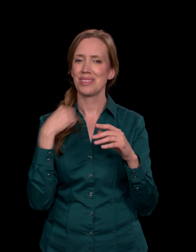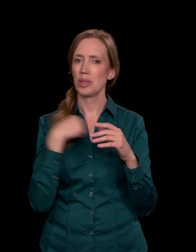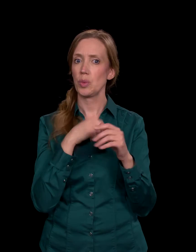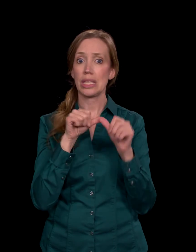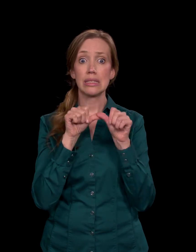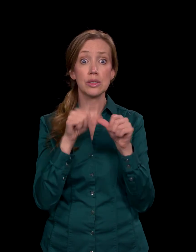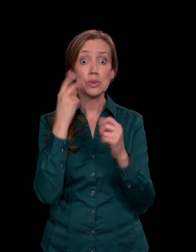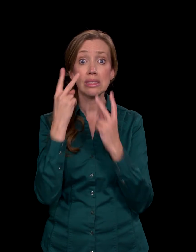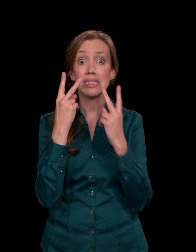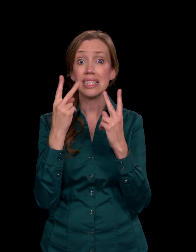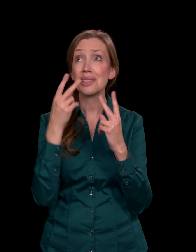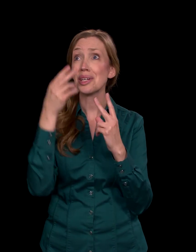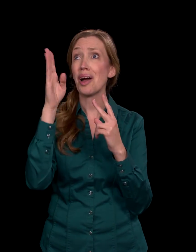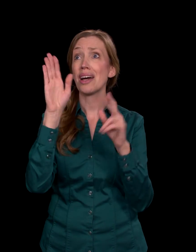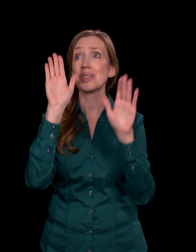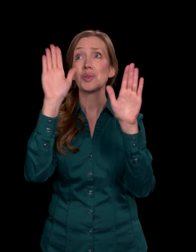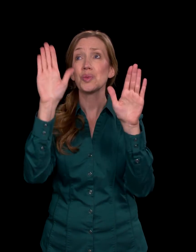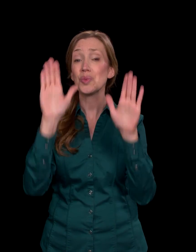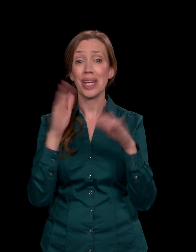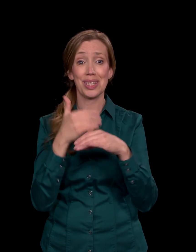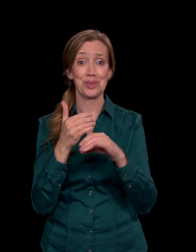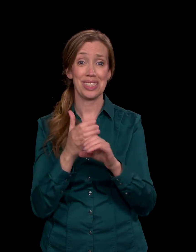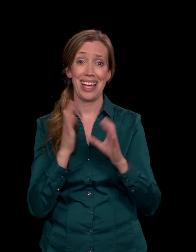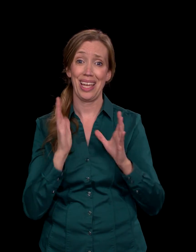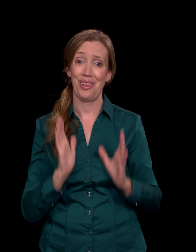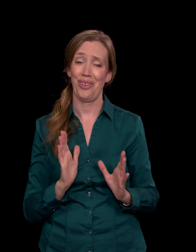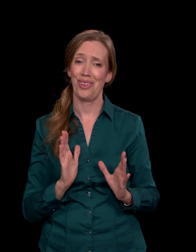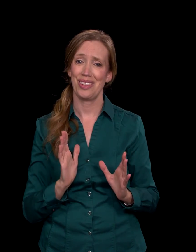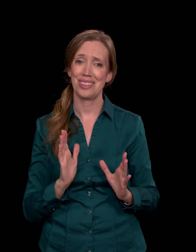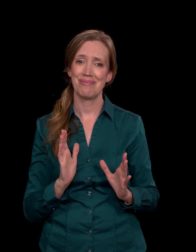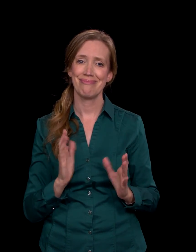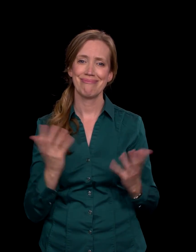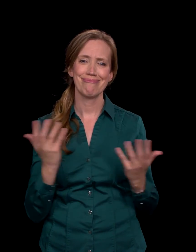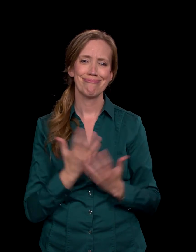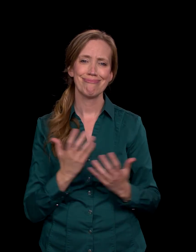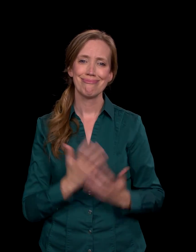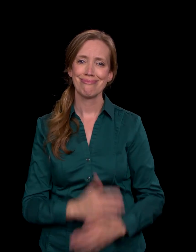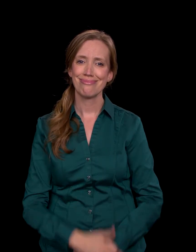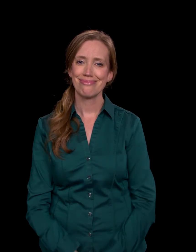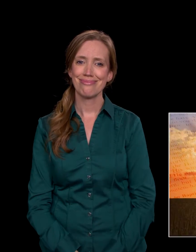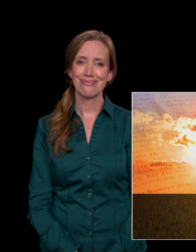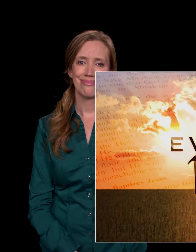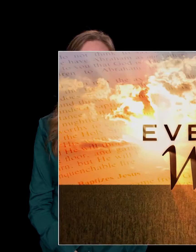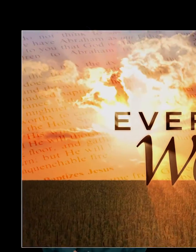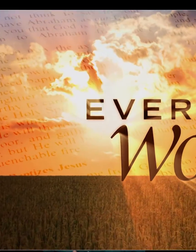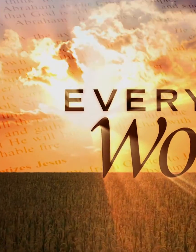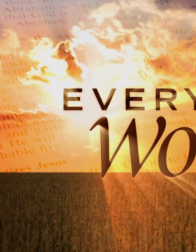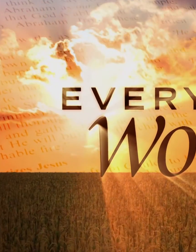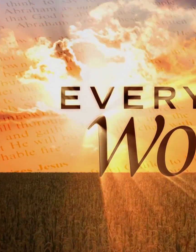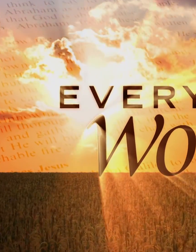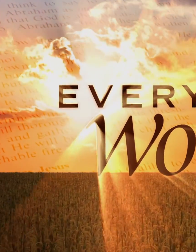that God is a great creator. I'm John Bradshaw for It Is Written. Let's look today by everyone.